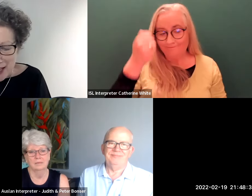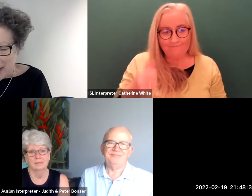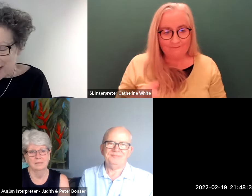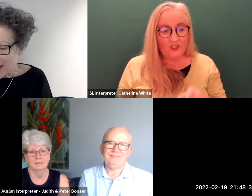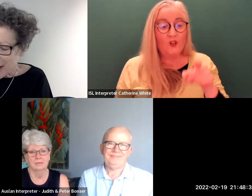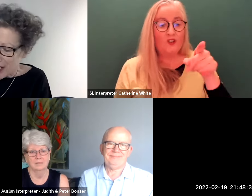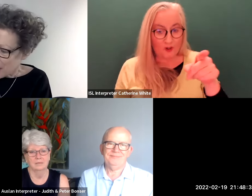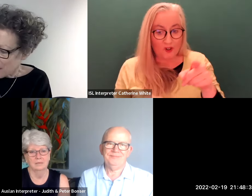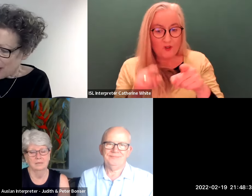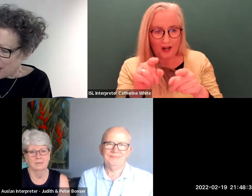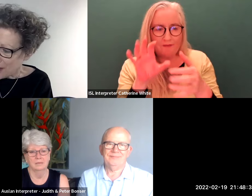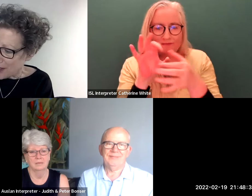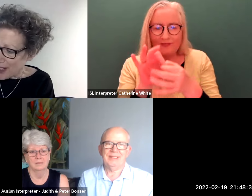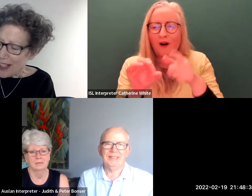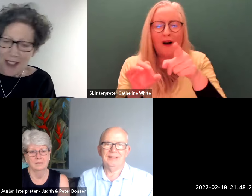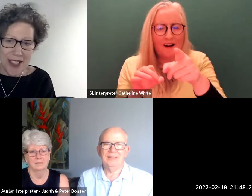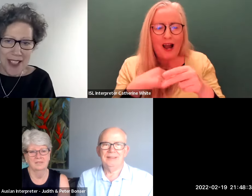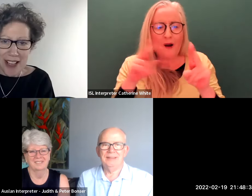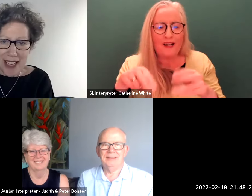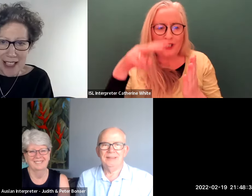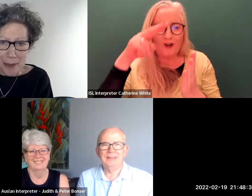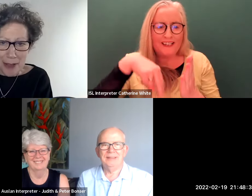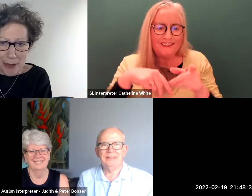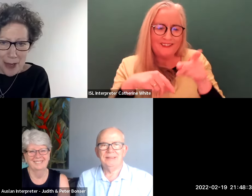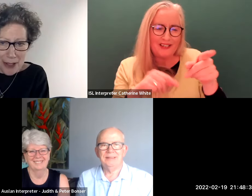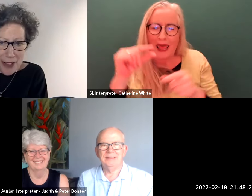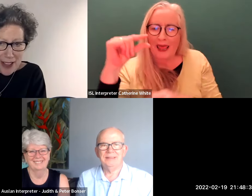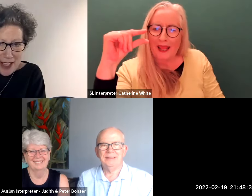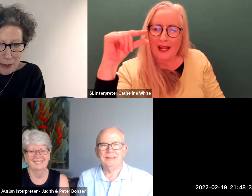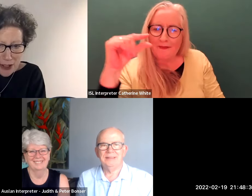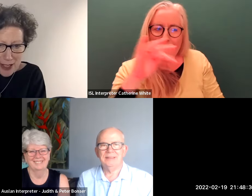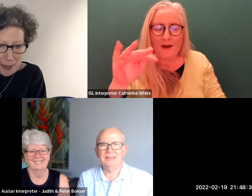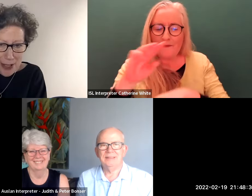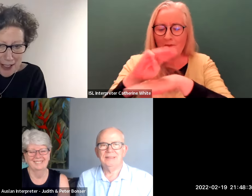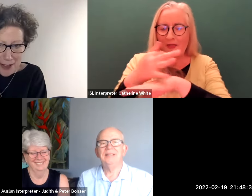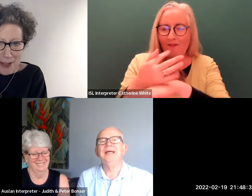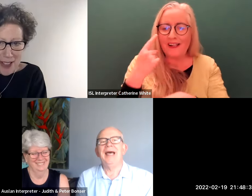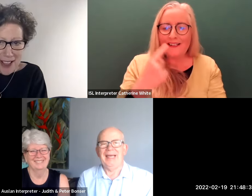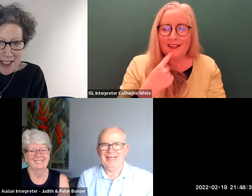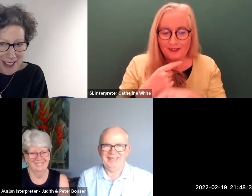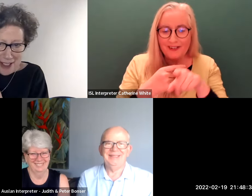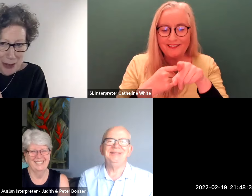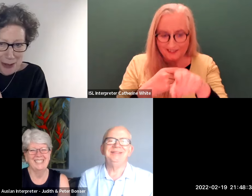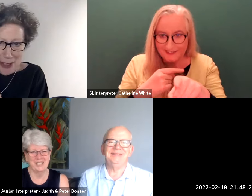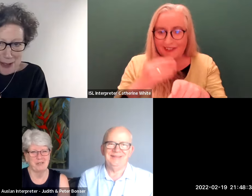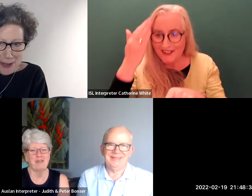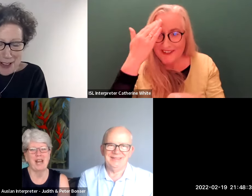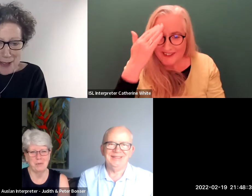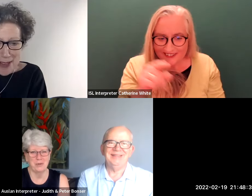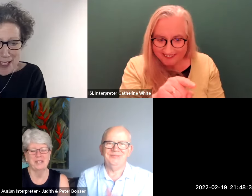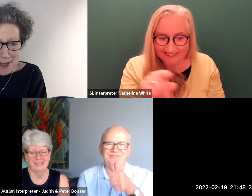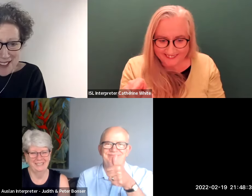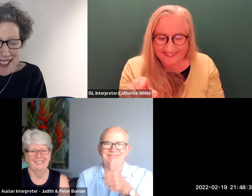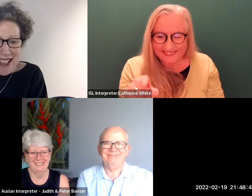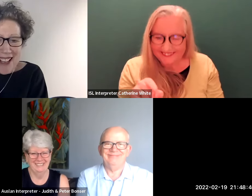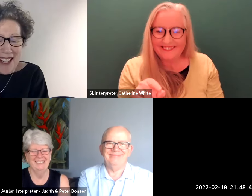something there peter and i just want to read you just a tiny little bit from mother father deaf which is a book i know you you're very